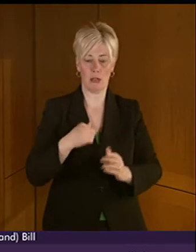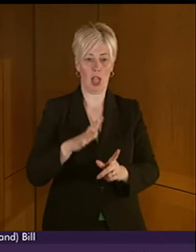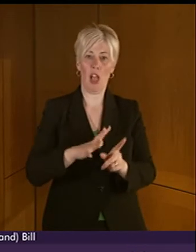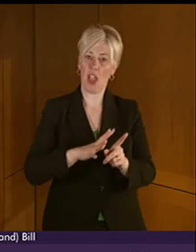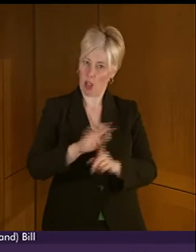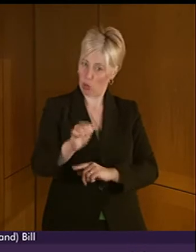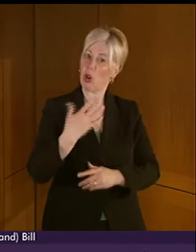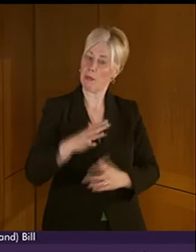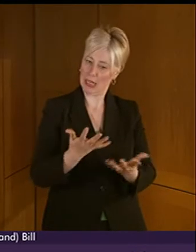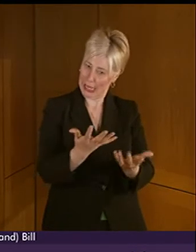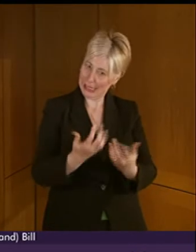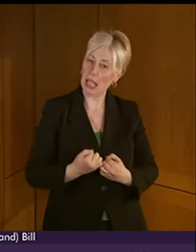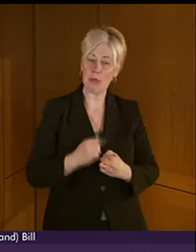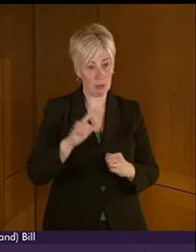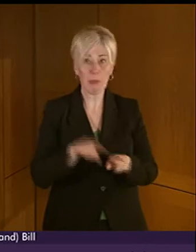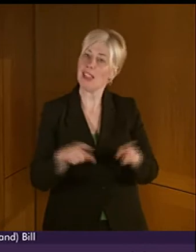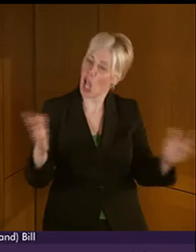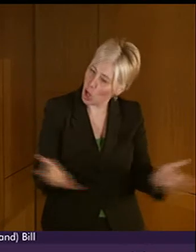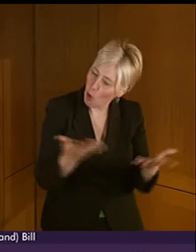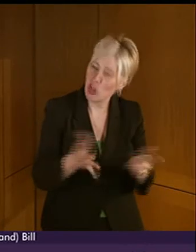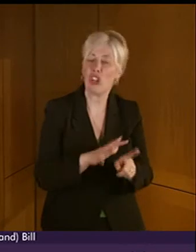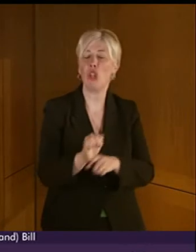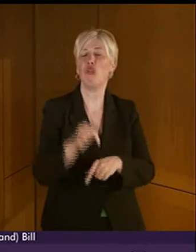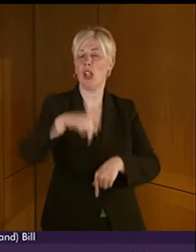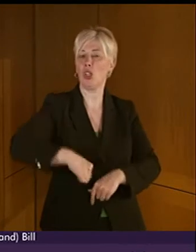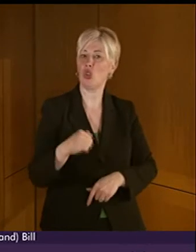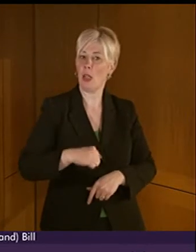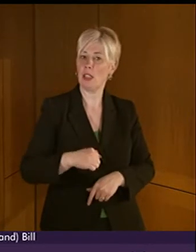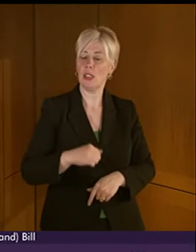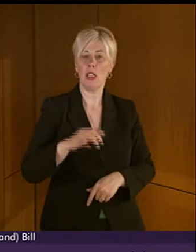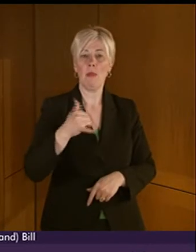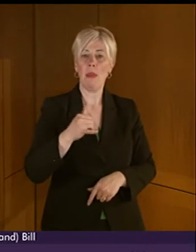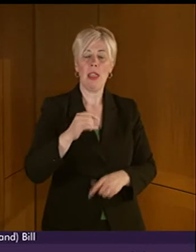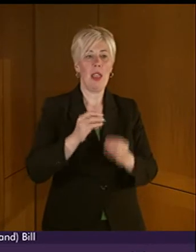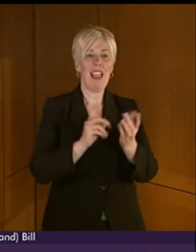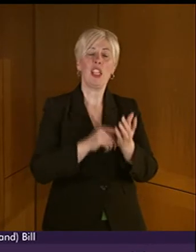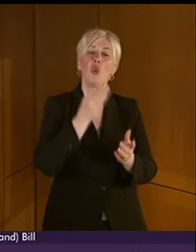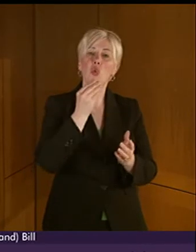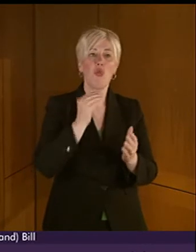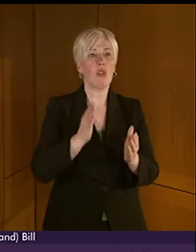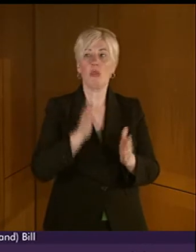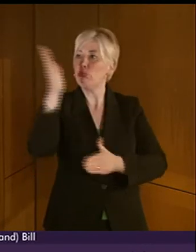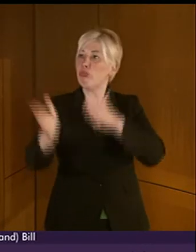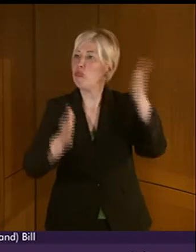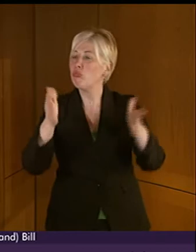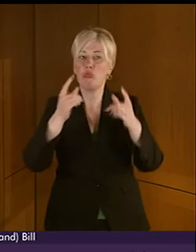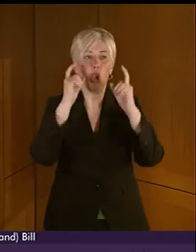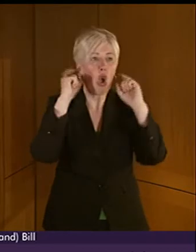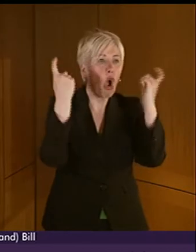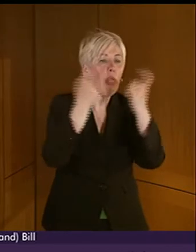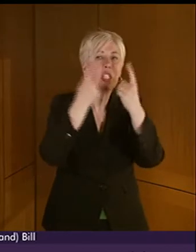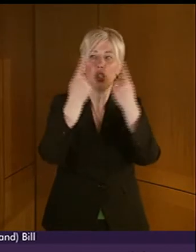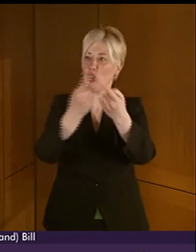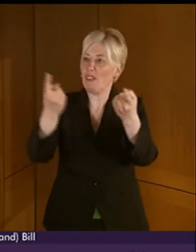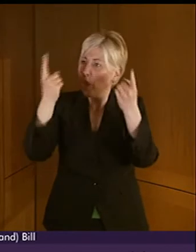accepted and encouraged in Scotland. It would help BS users to go to college and university and take part in community activities.